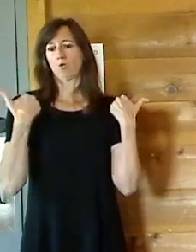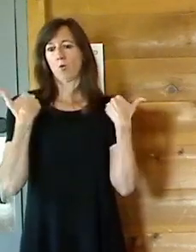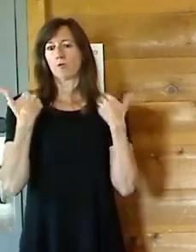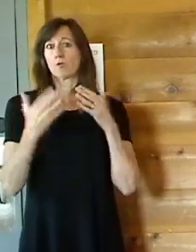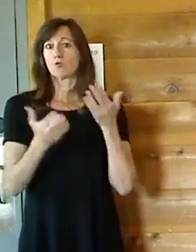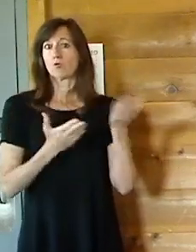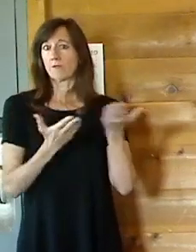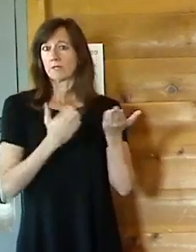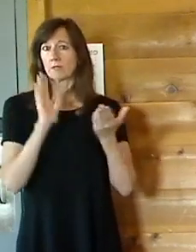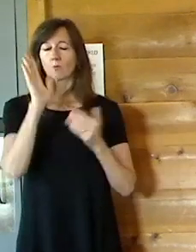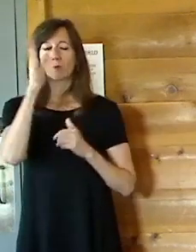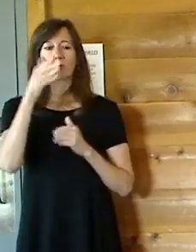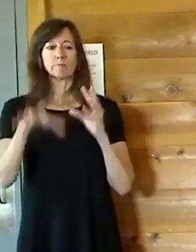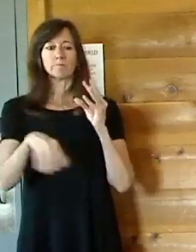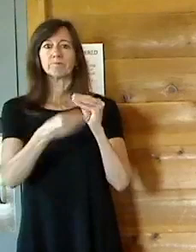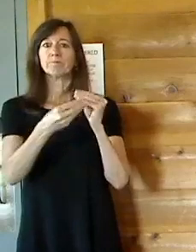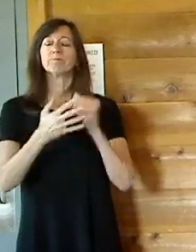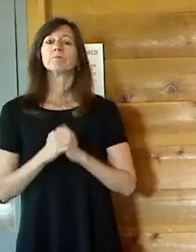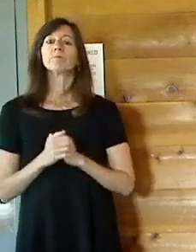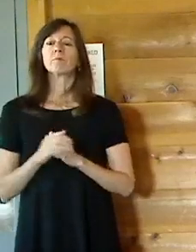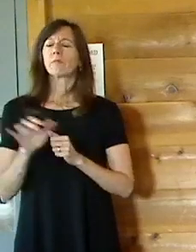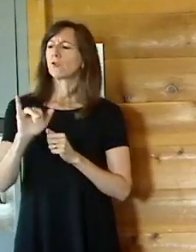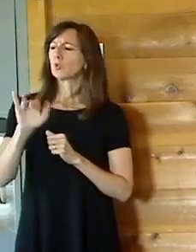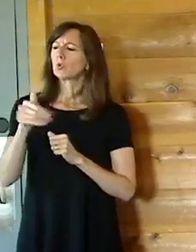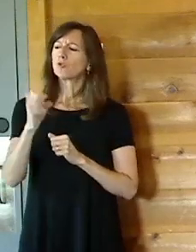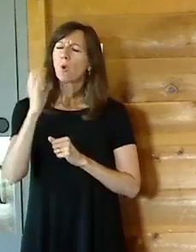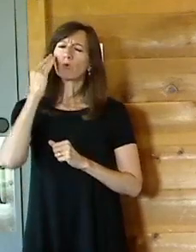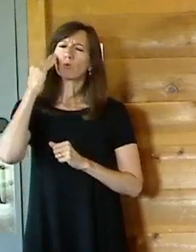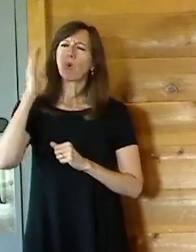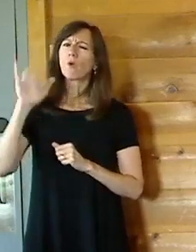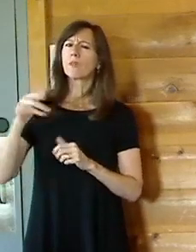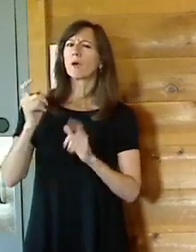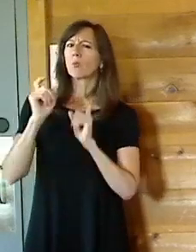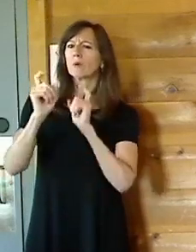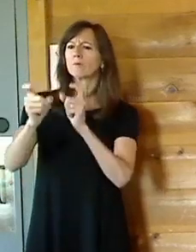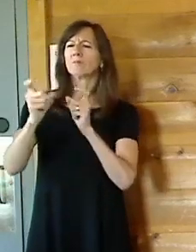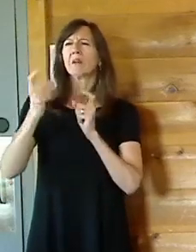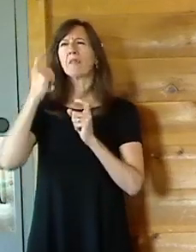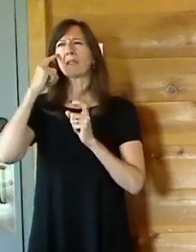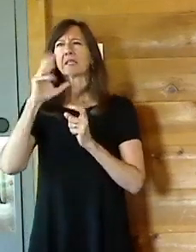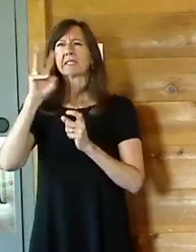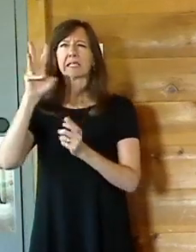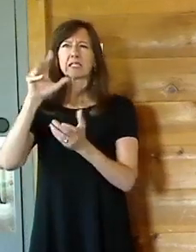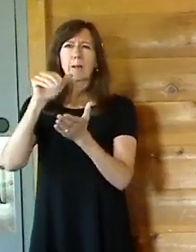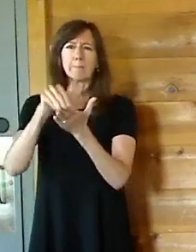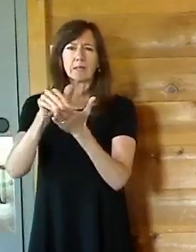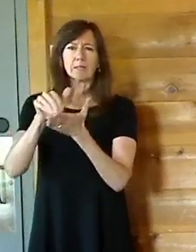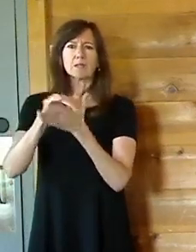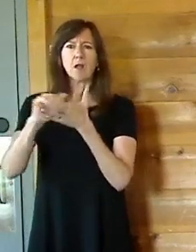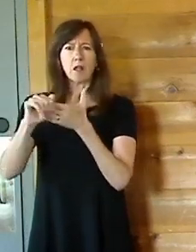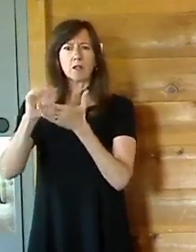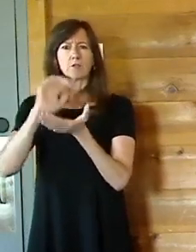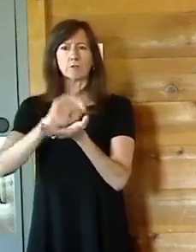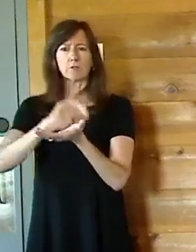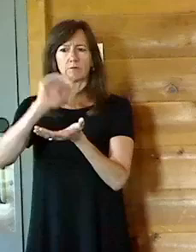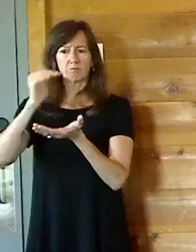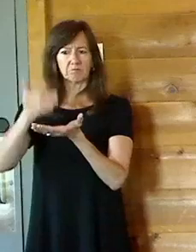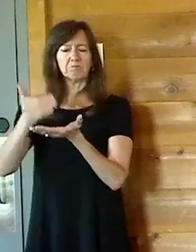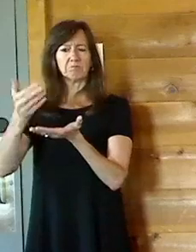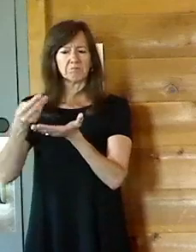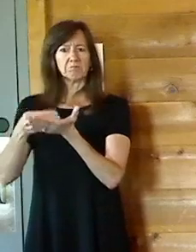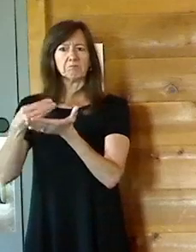know this, we also are dedicating, I think, about $6 million of the total pot to addressing the homeless